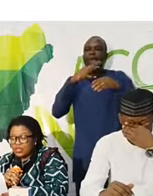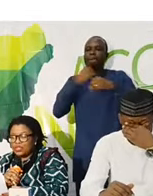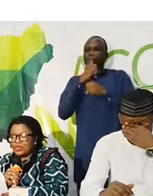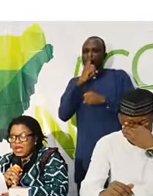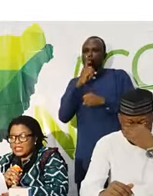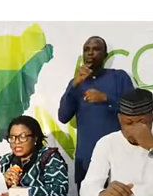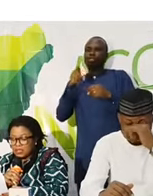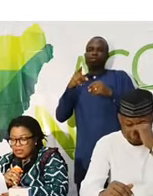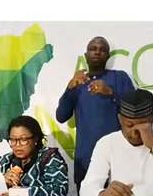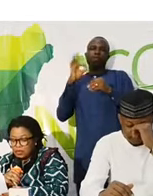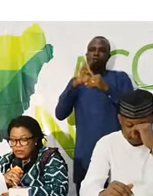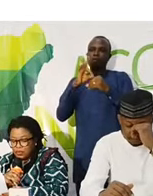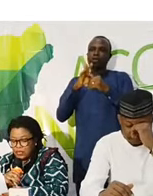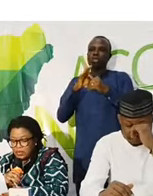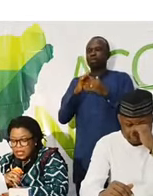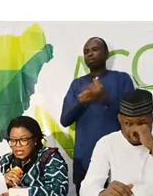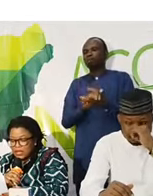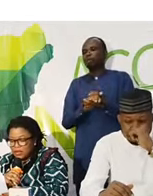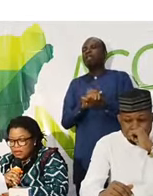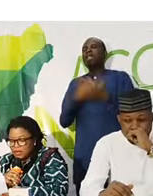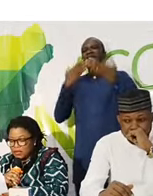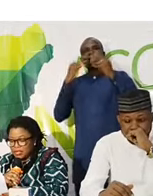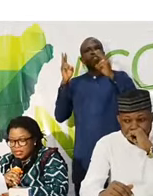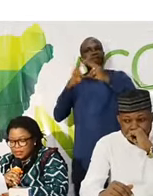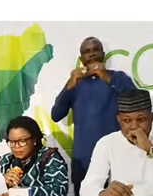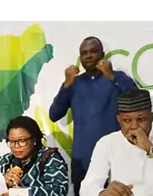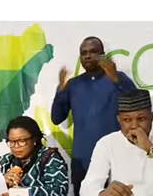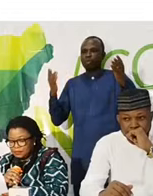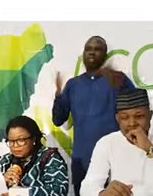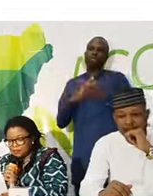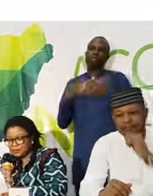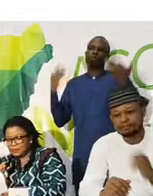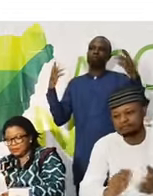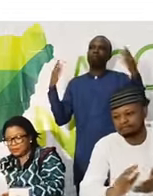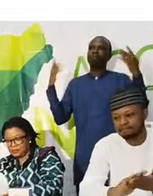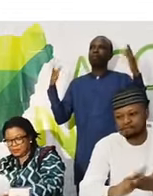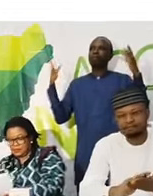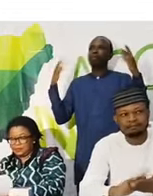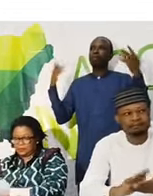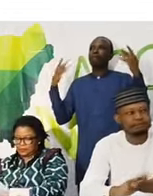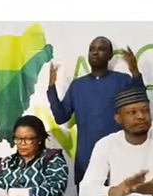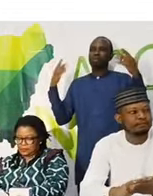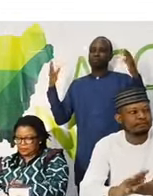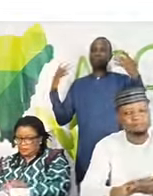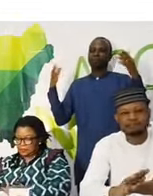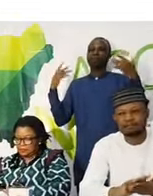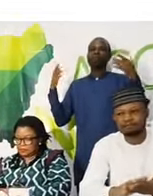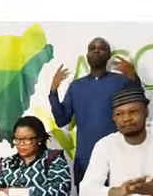make sure you cast your vote. Thank you very much. Thank you.